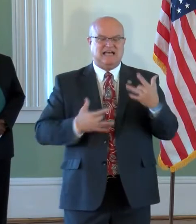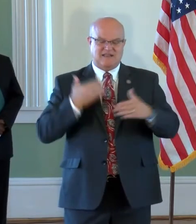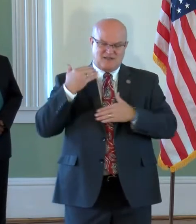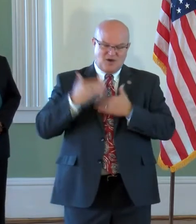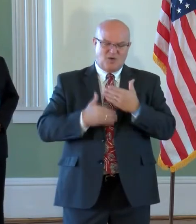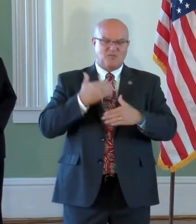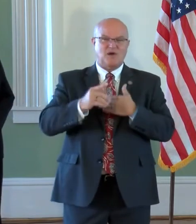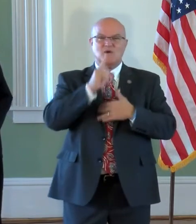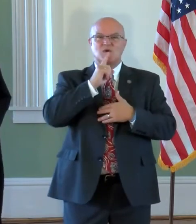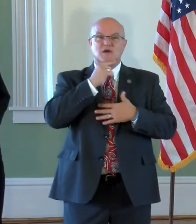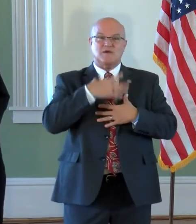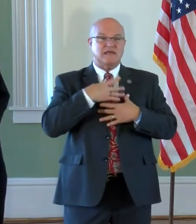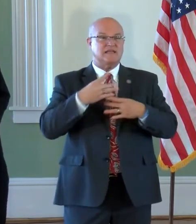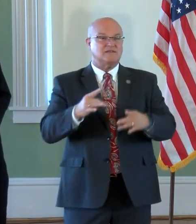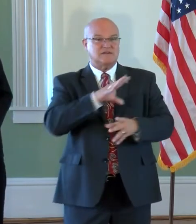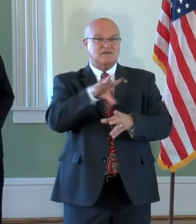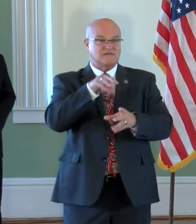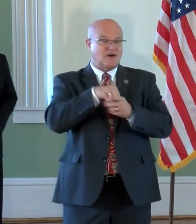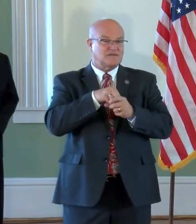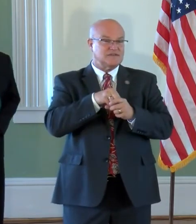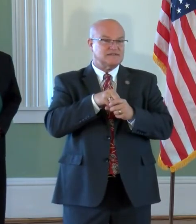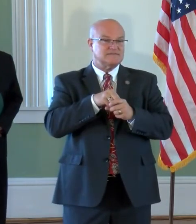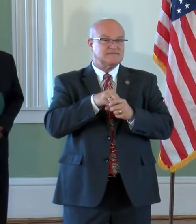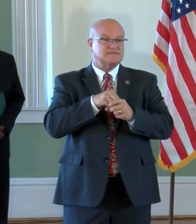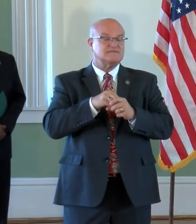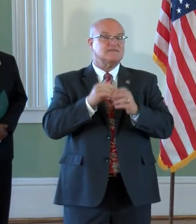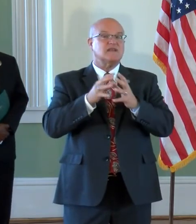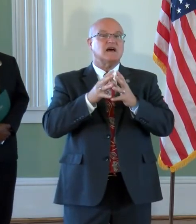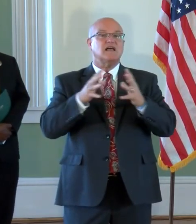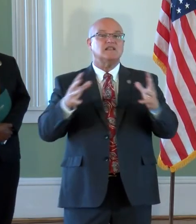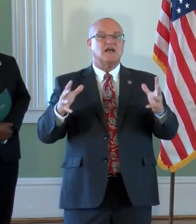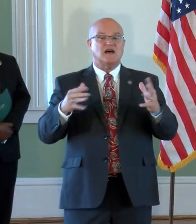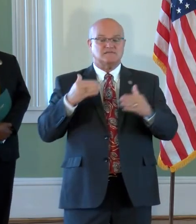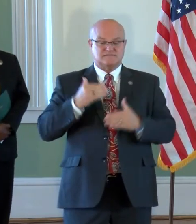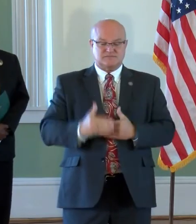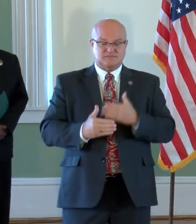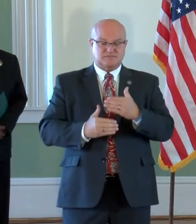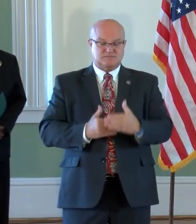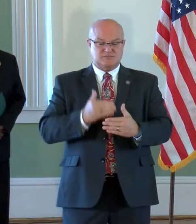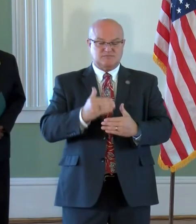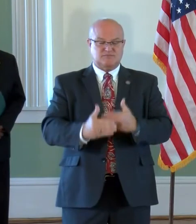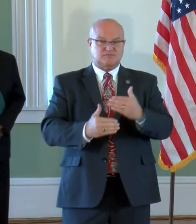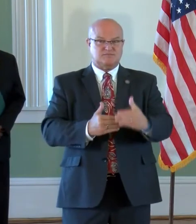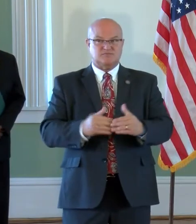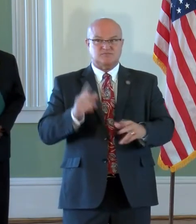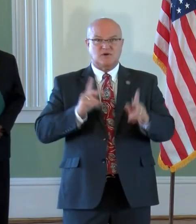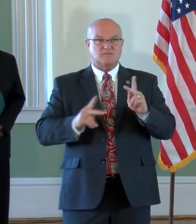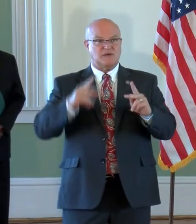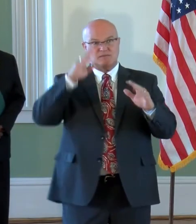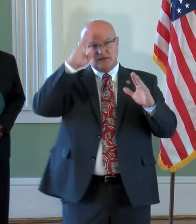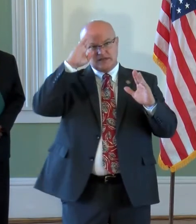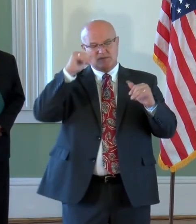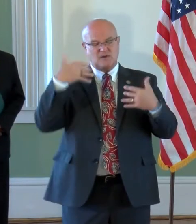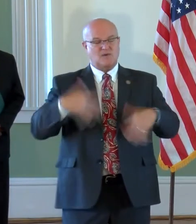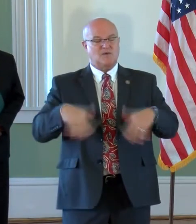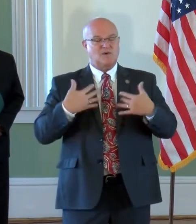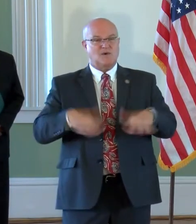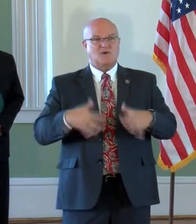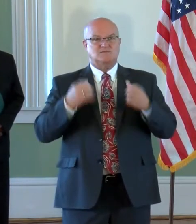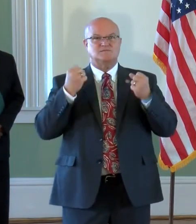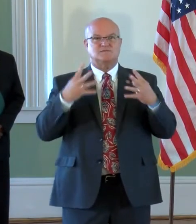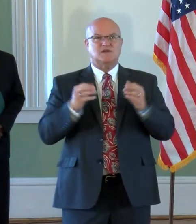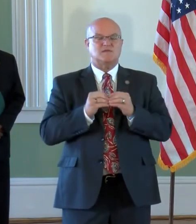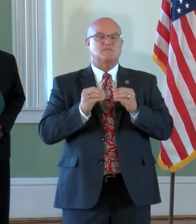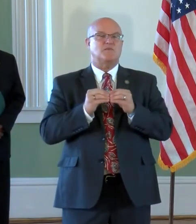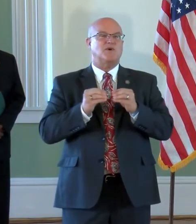process has been really interesting to be a part of. There's a lot of steps to this that I don't think any of us ever expected we were going to have to go through